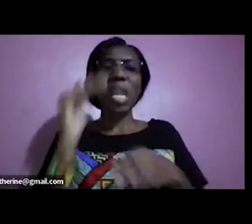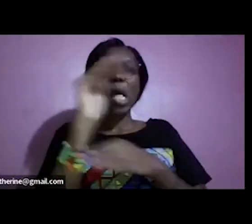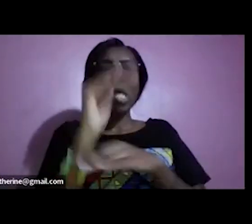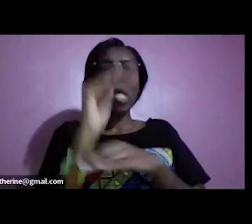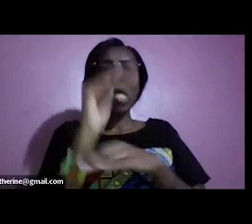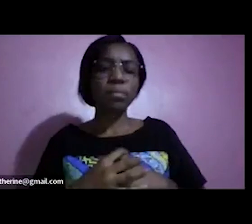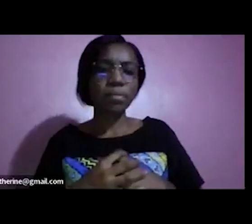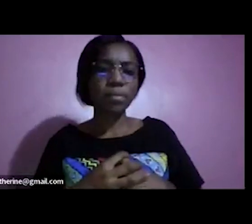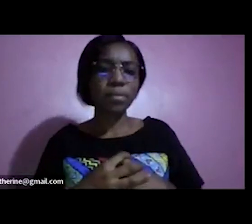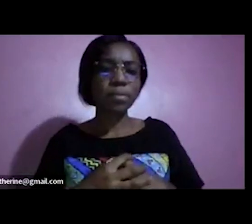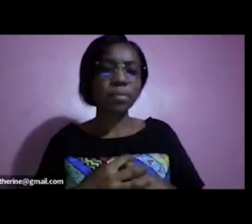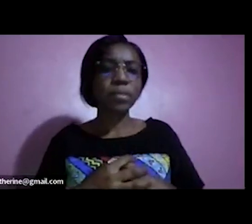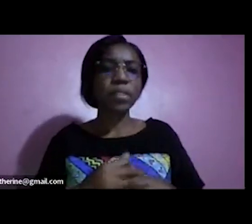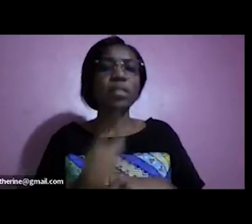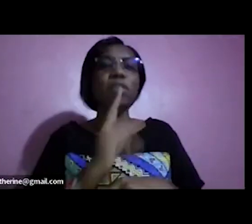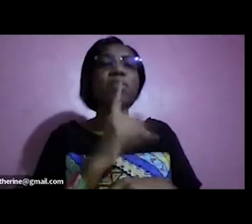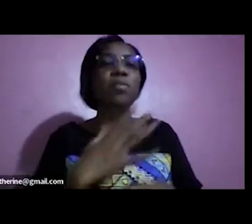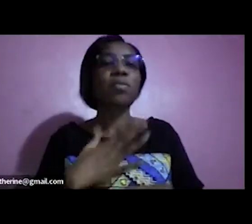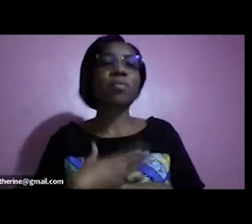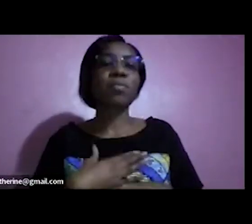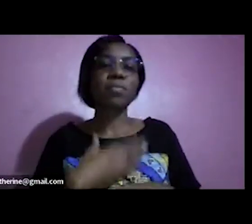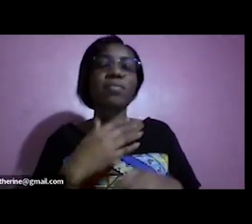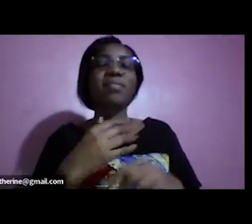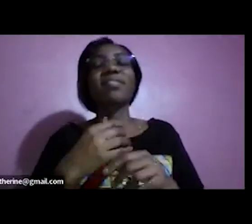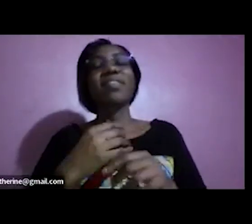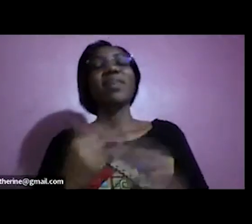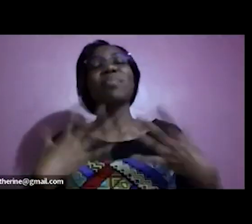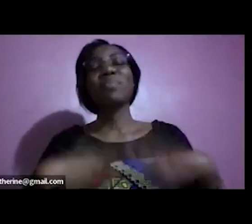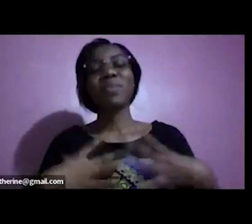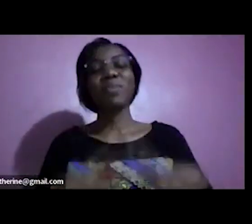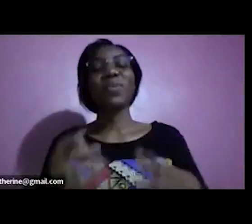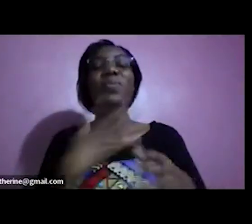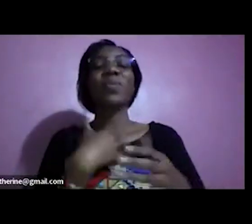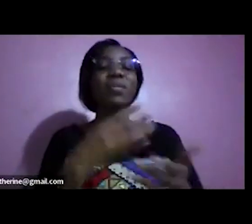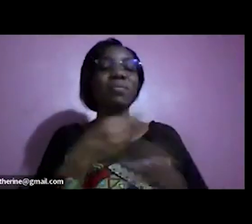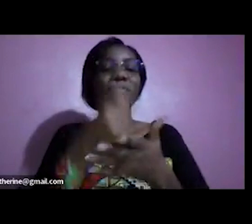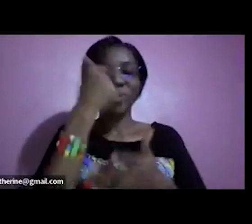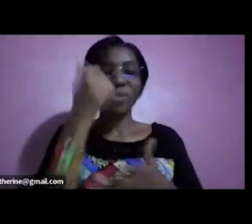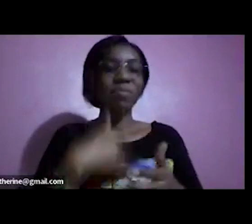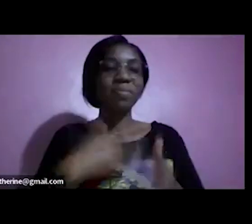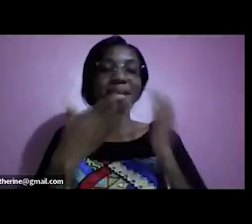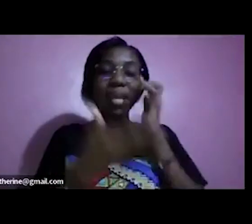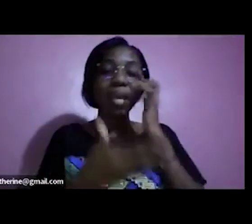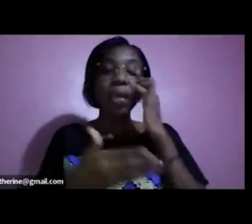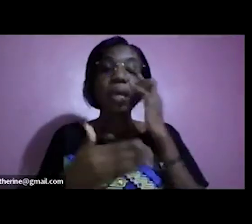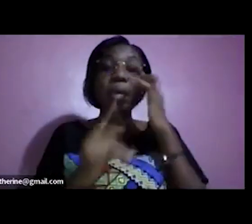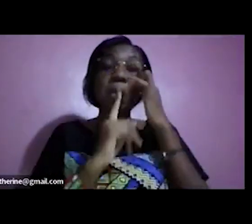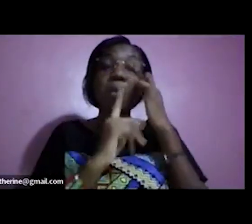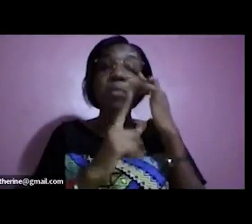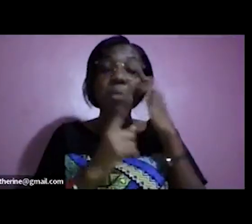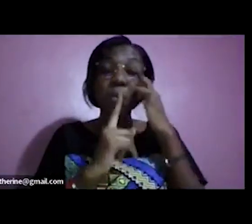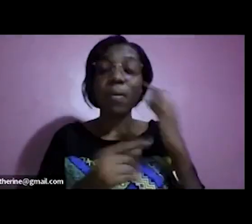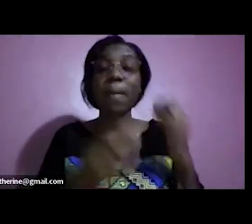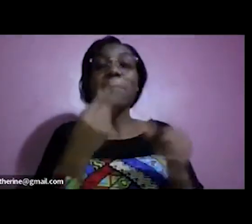don't come i won't share there are people giving me money just because i'm i'm i'm appearing here so money will come after